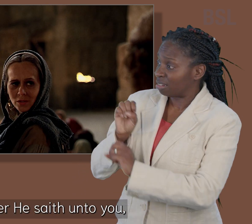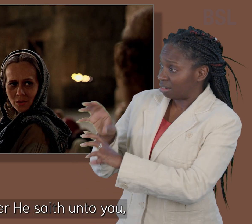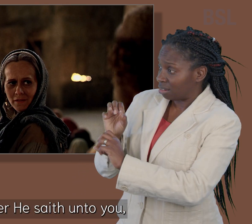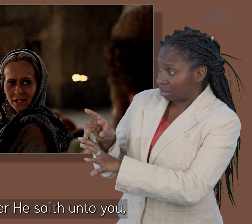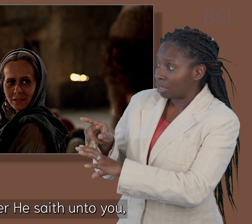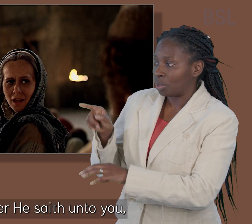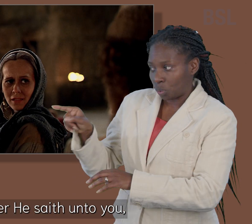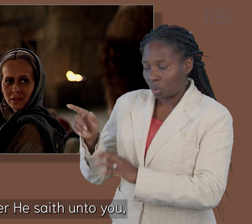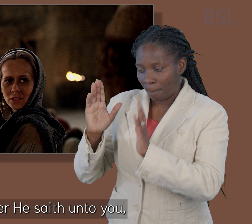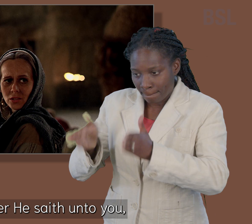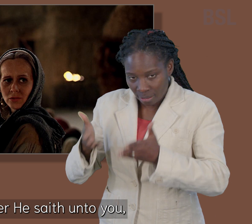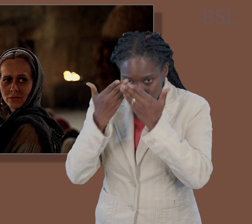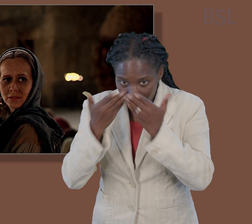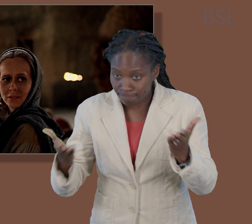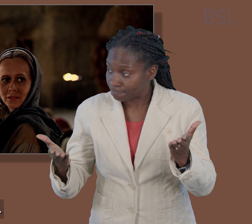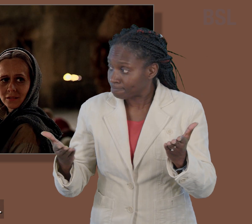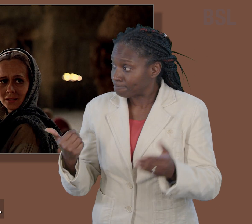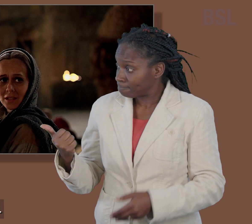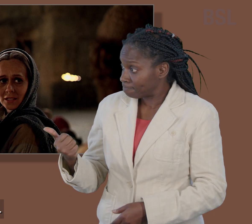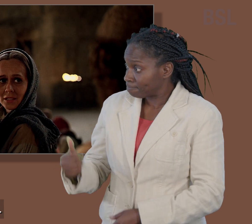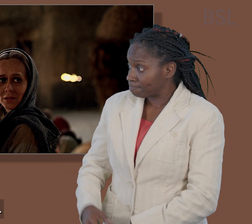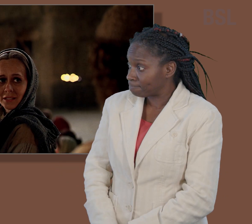Whatsoever he saith unto you See that ye do it